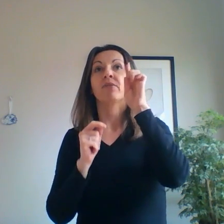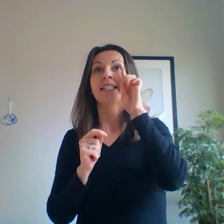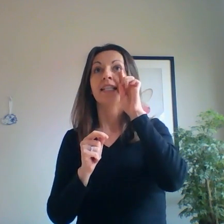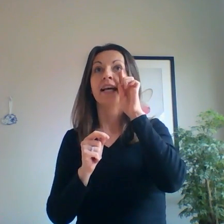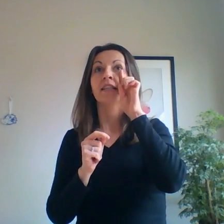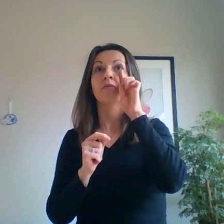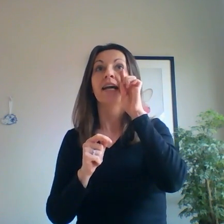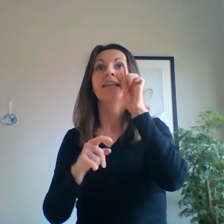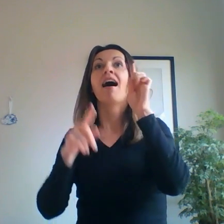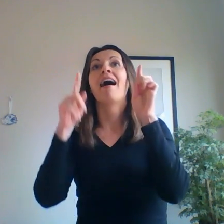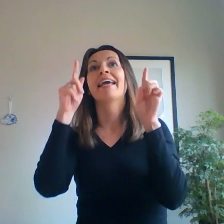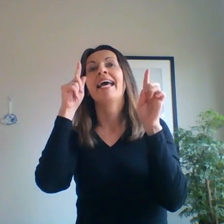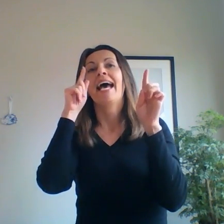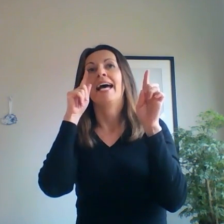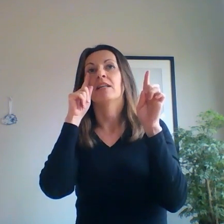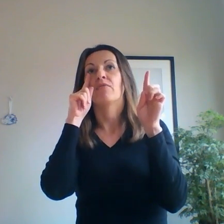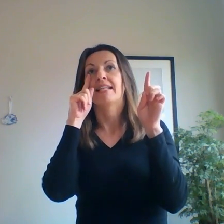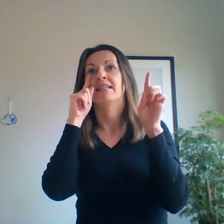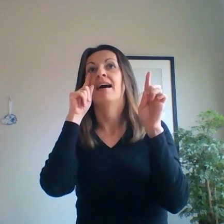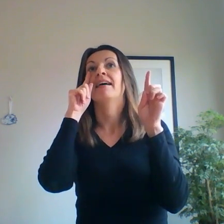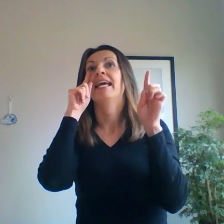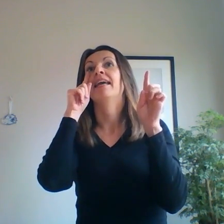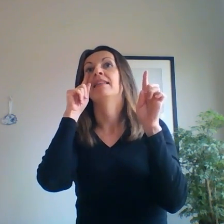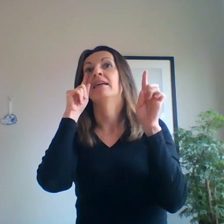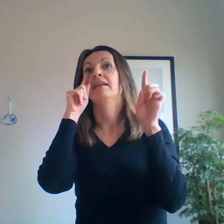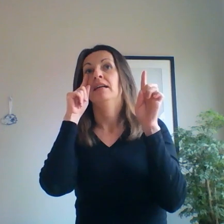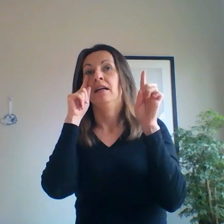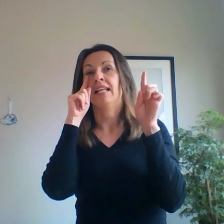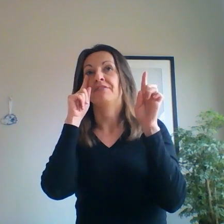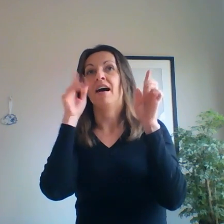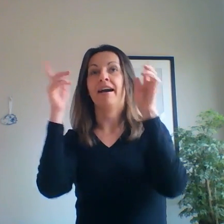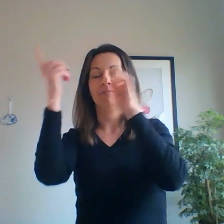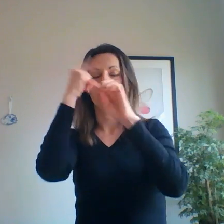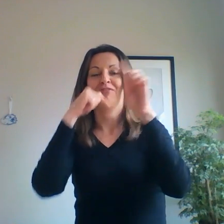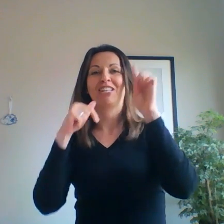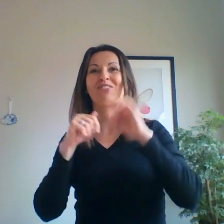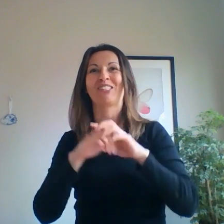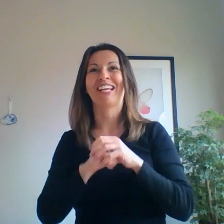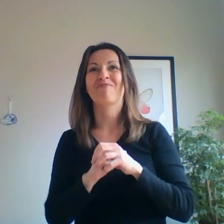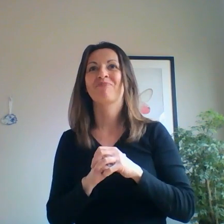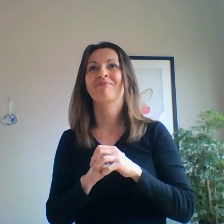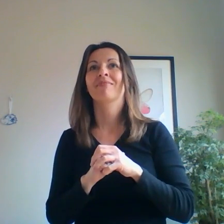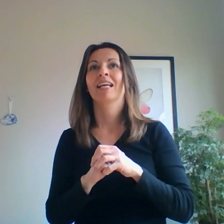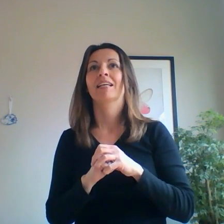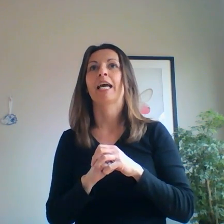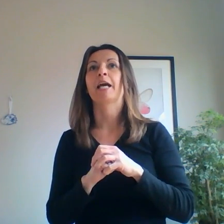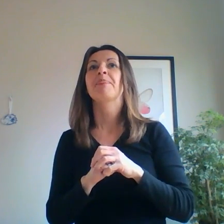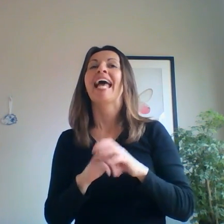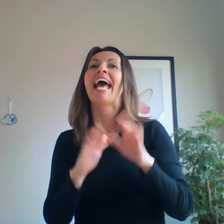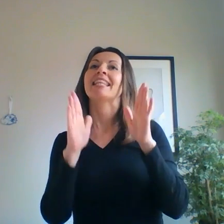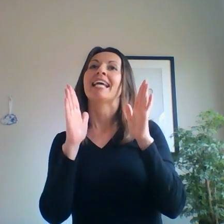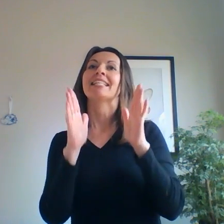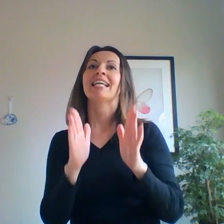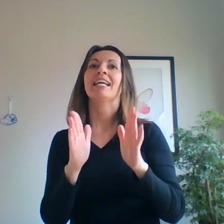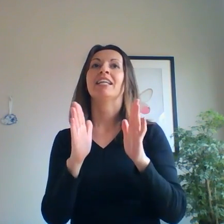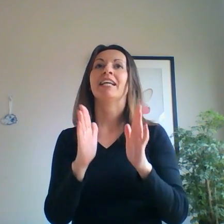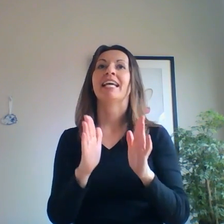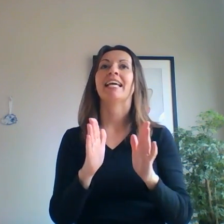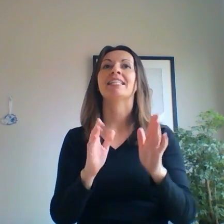retina in the right eye and the retina in the left eye, vice versa. Okay? And the idea here is